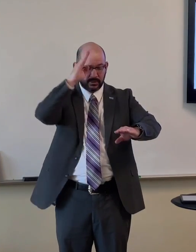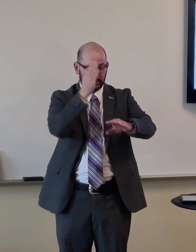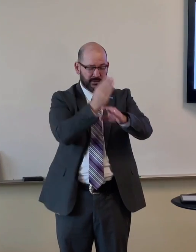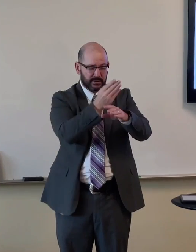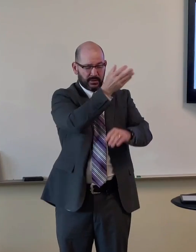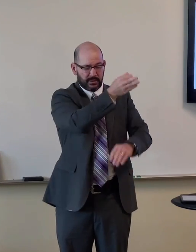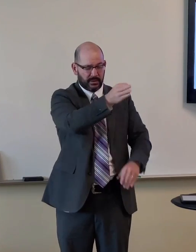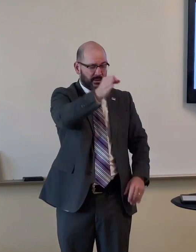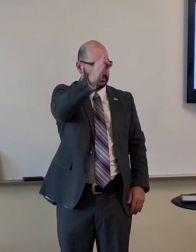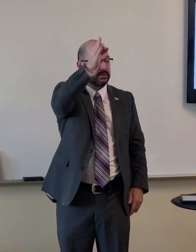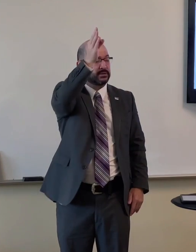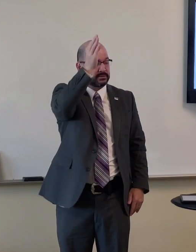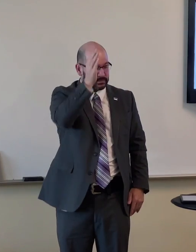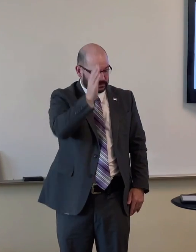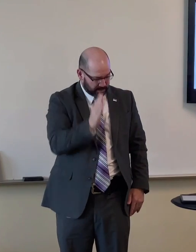the eternal son of God